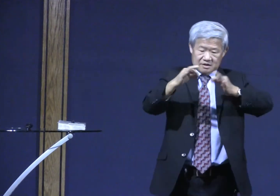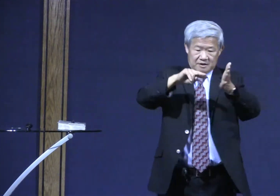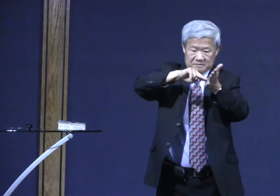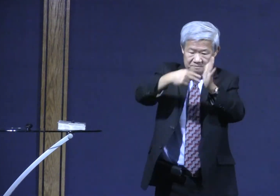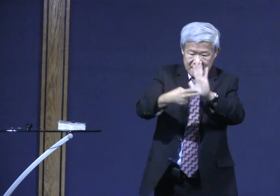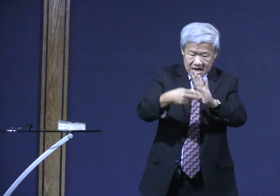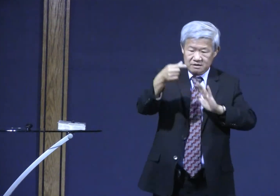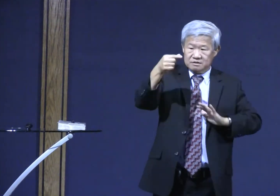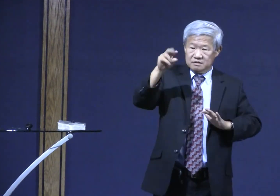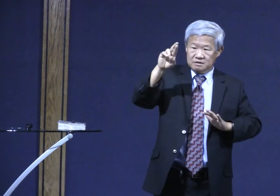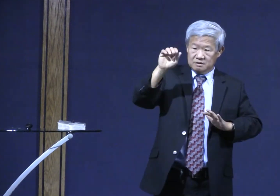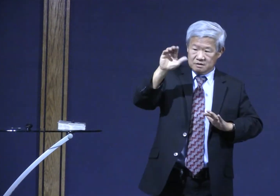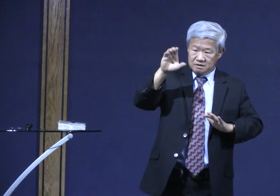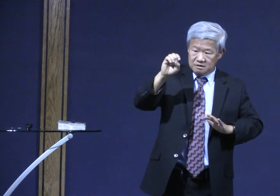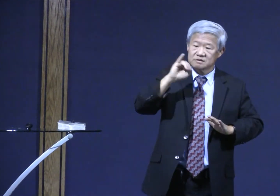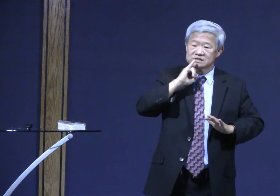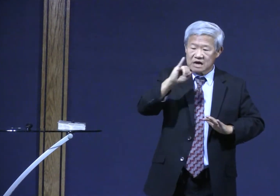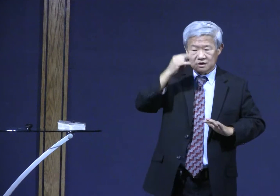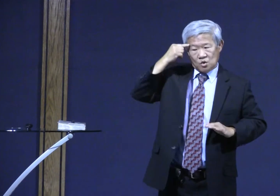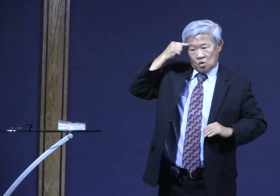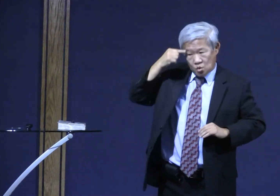The Baptists explained the meaning of grace.